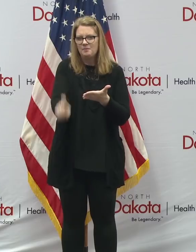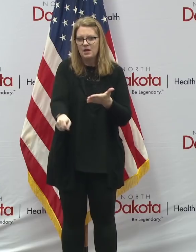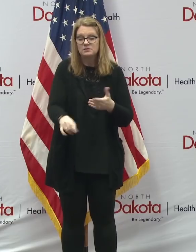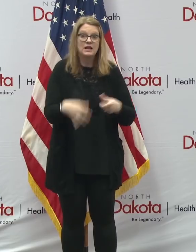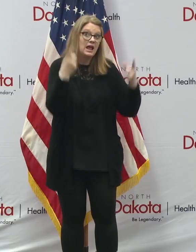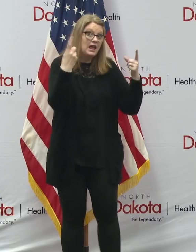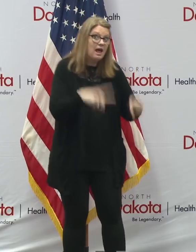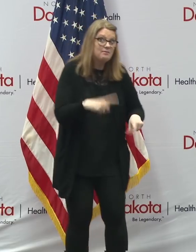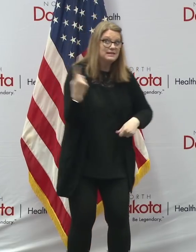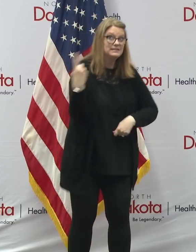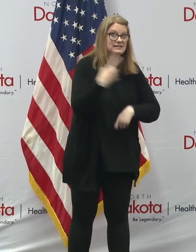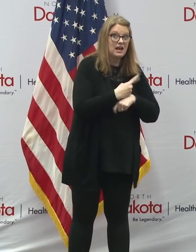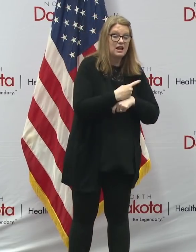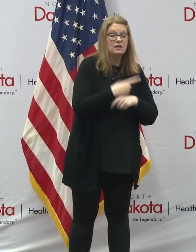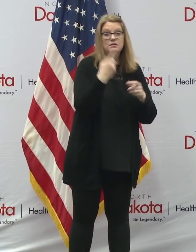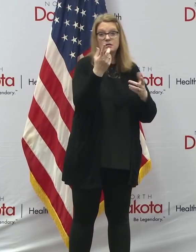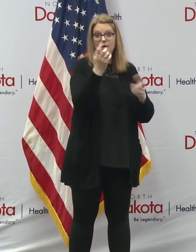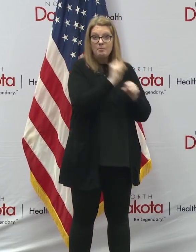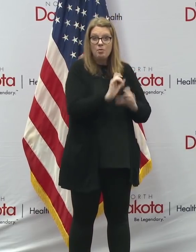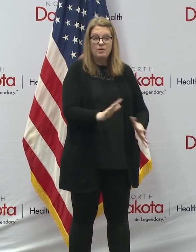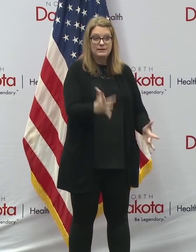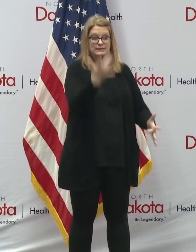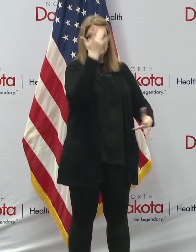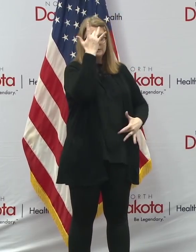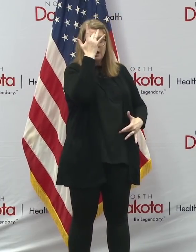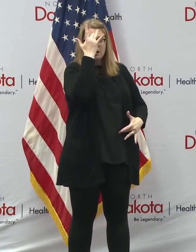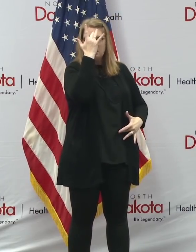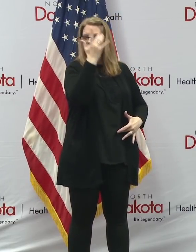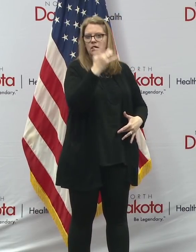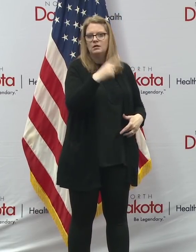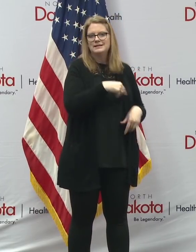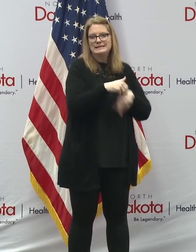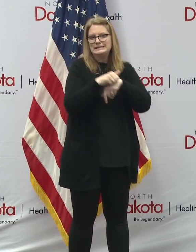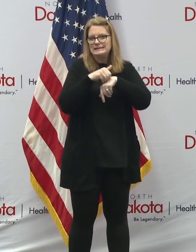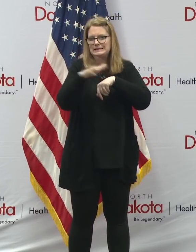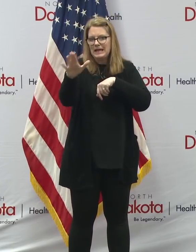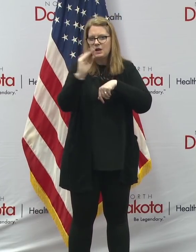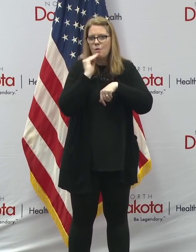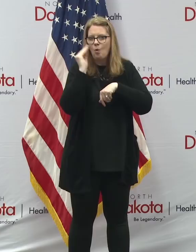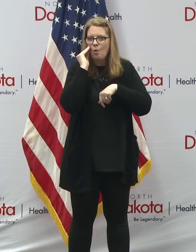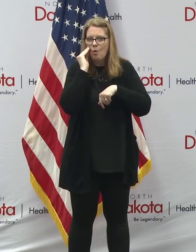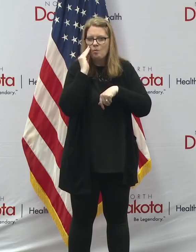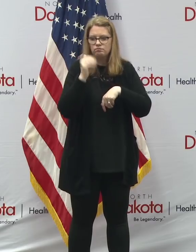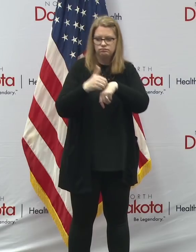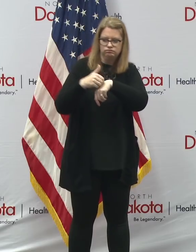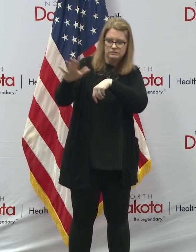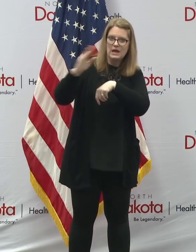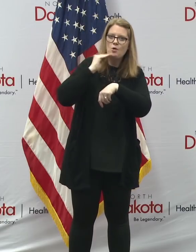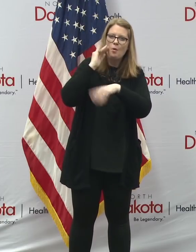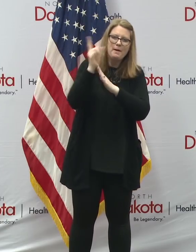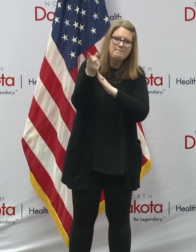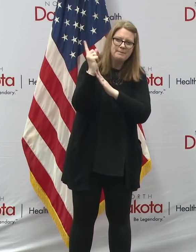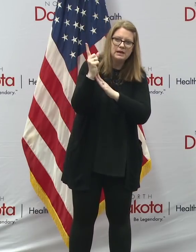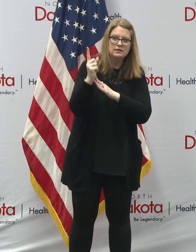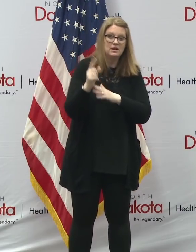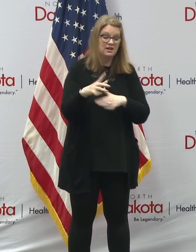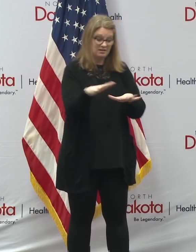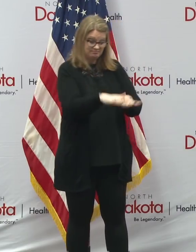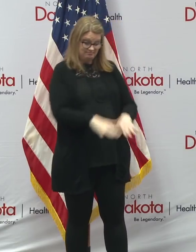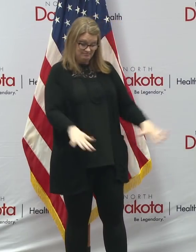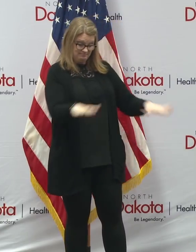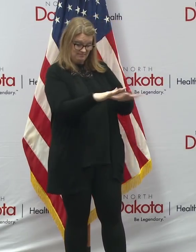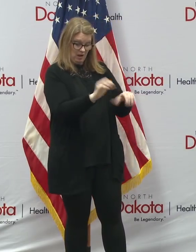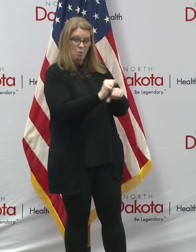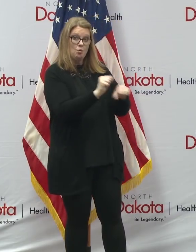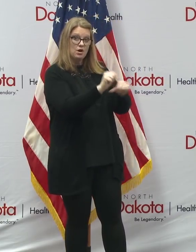the day, they should be sent home immediately and services in their workplace should be cleaned and disinfected. These CDC guidelines